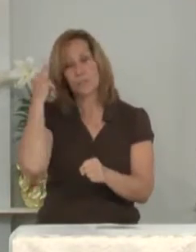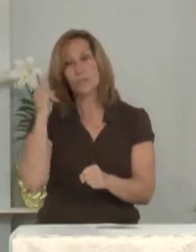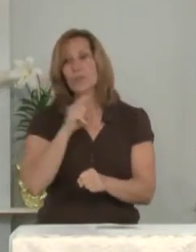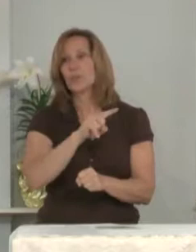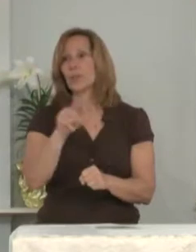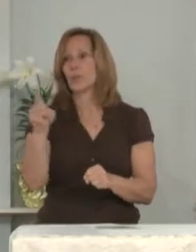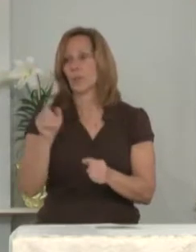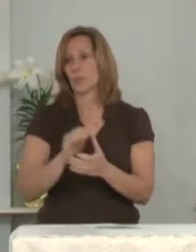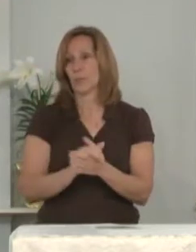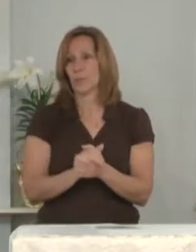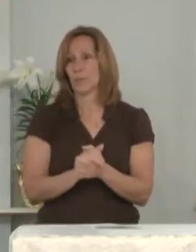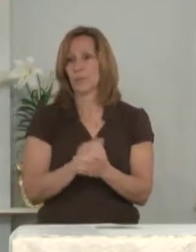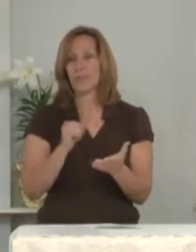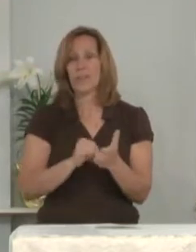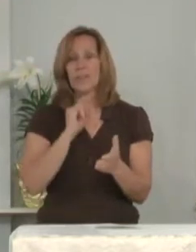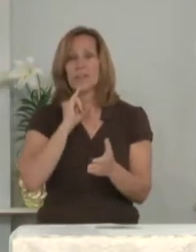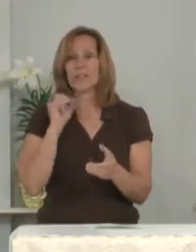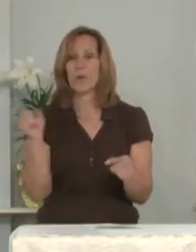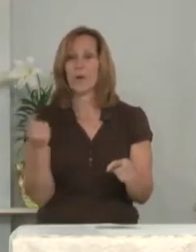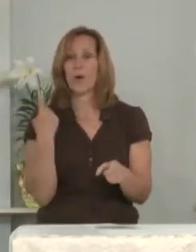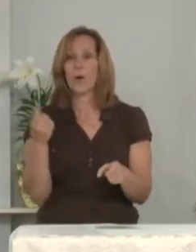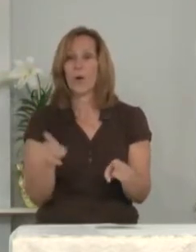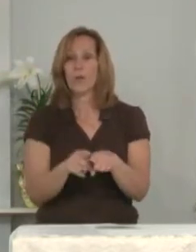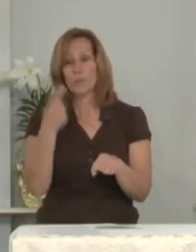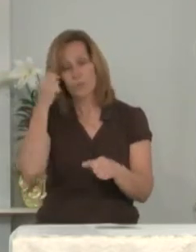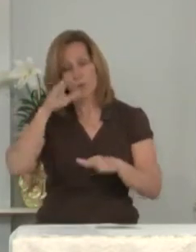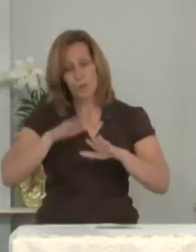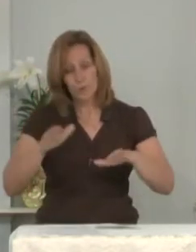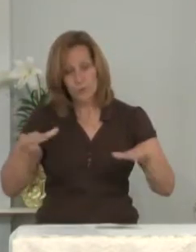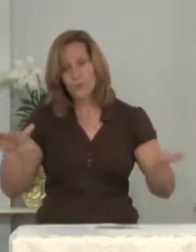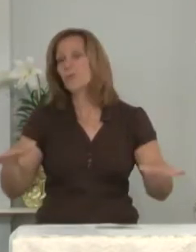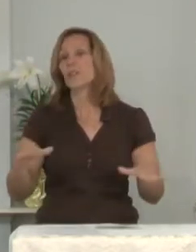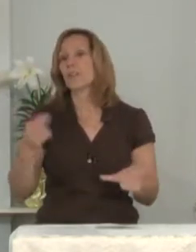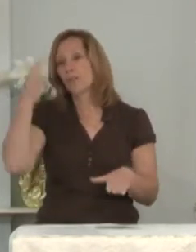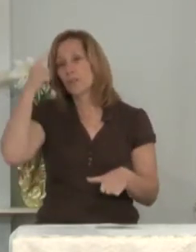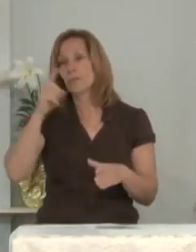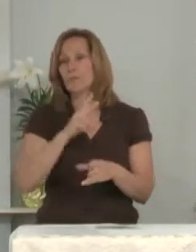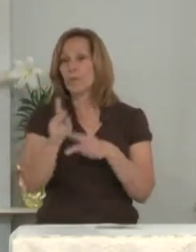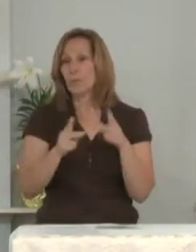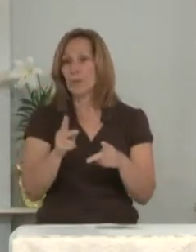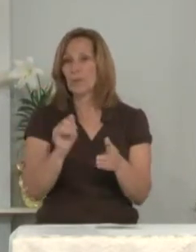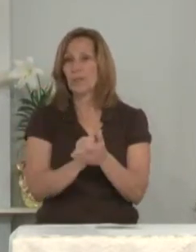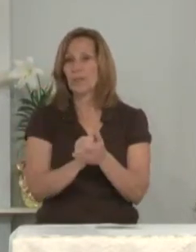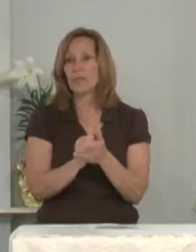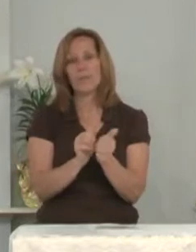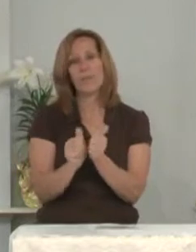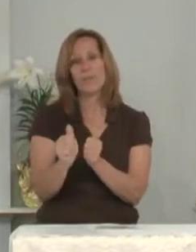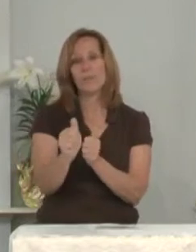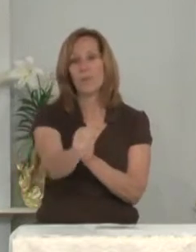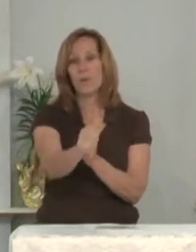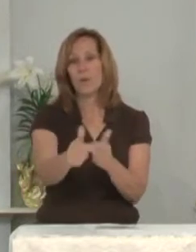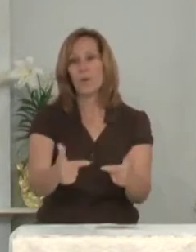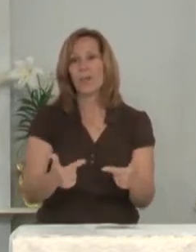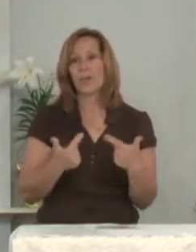you. It is also for your children and for the people that are far away.